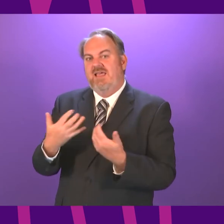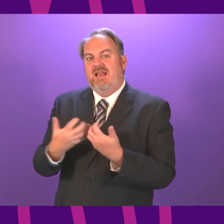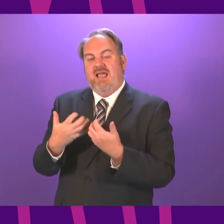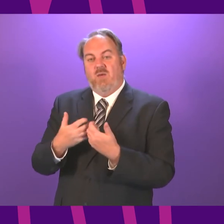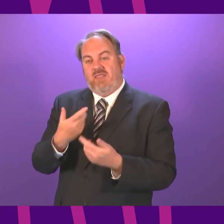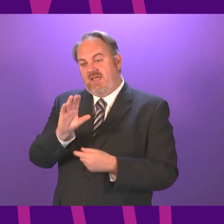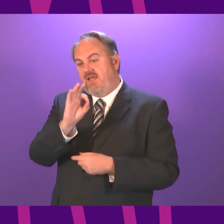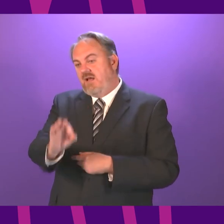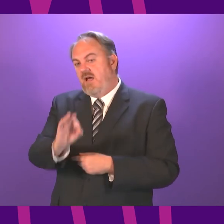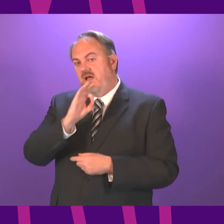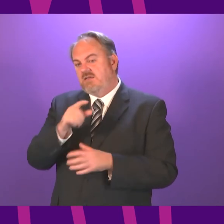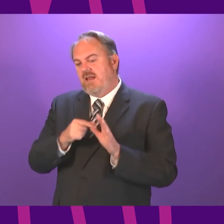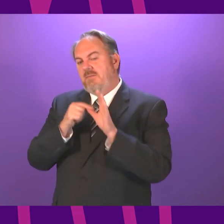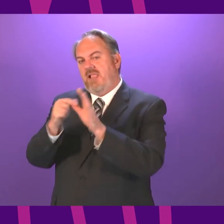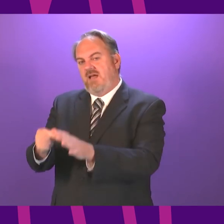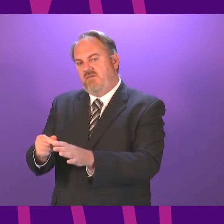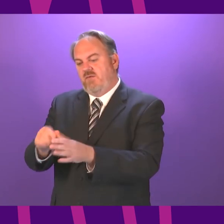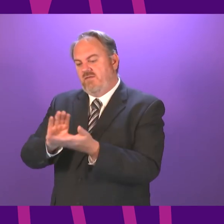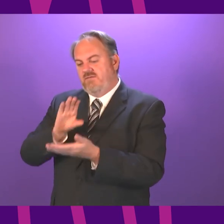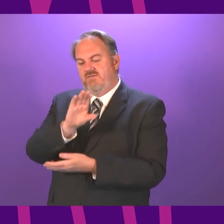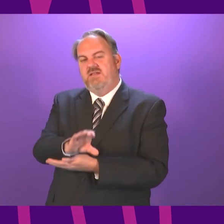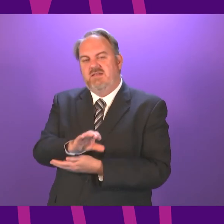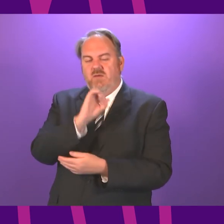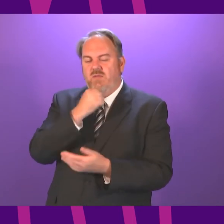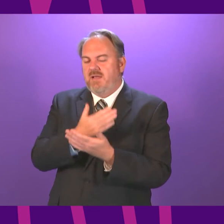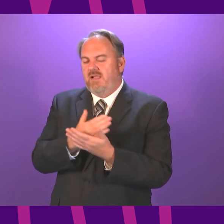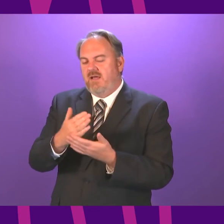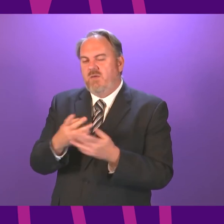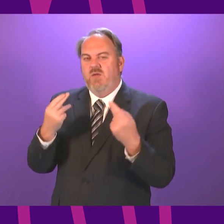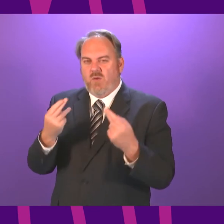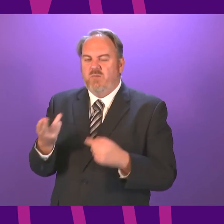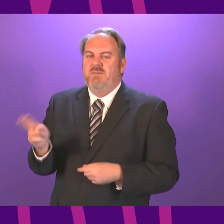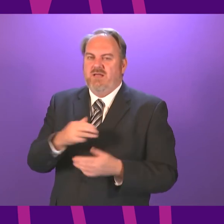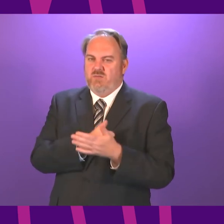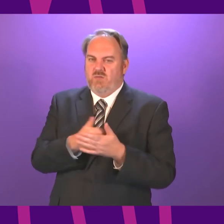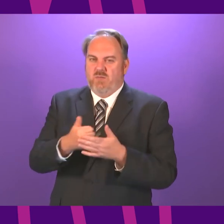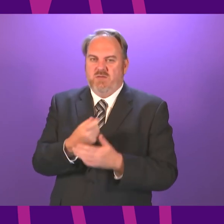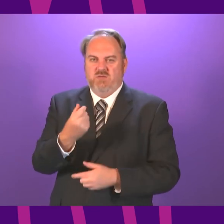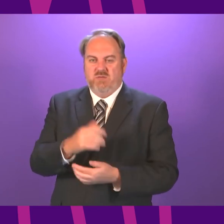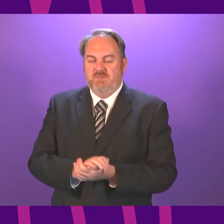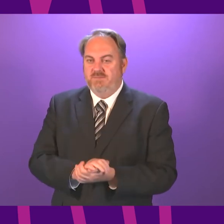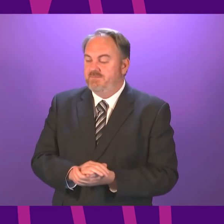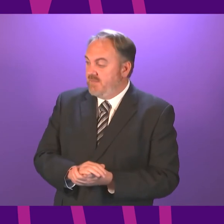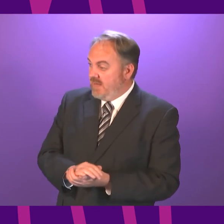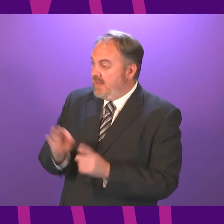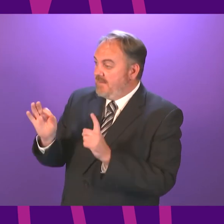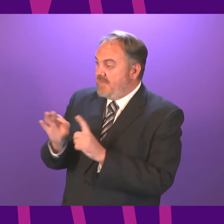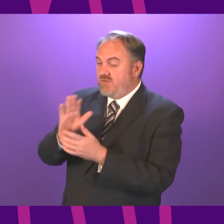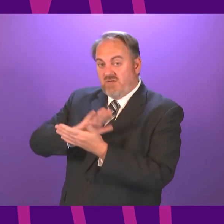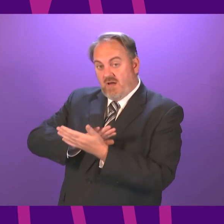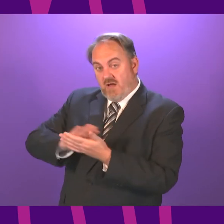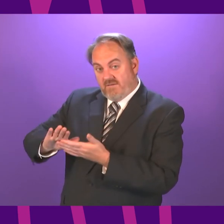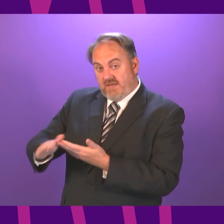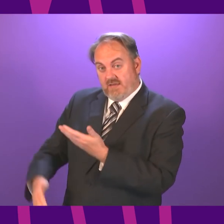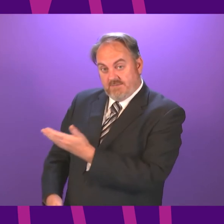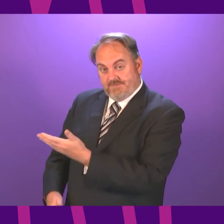as we continue this journey back to, I hope, significant normality. Thank you. Patrick Harvey. I